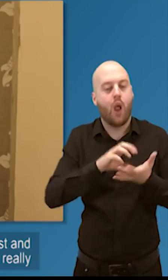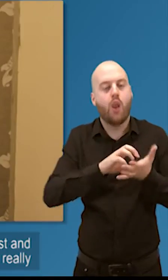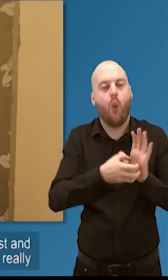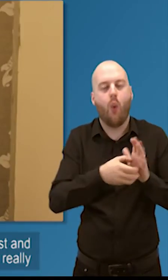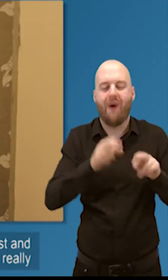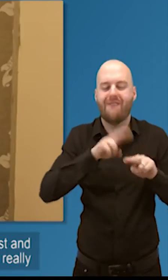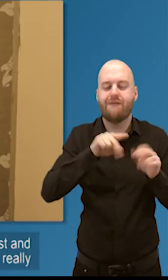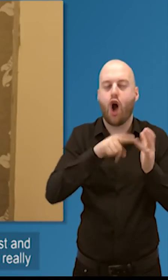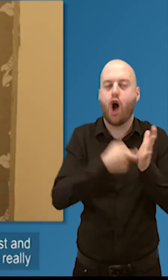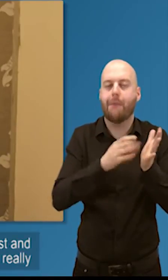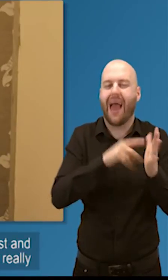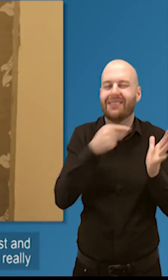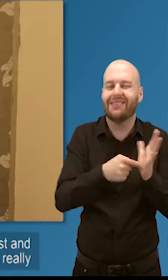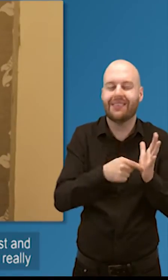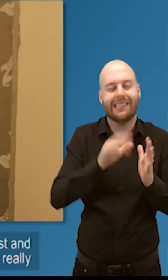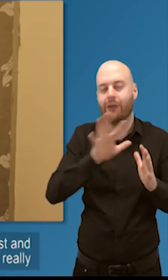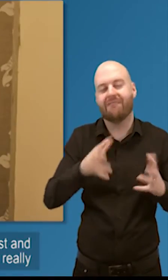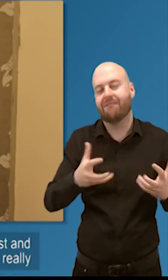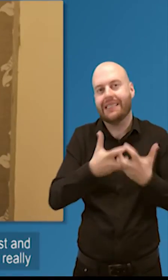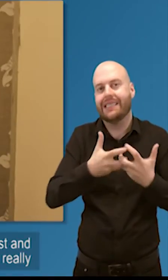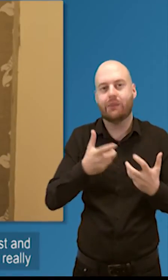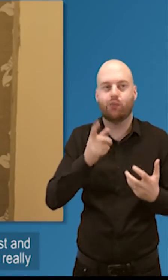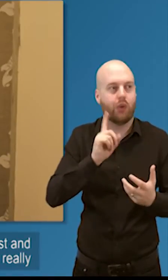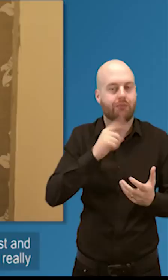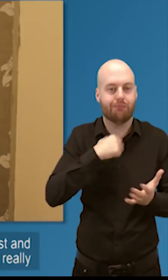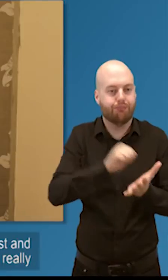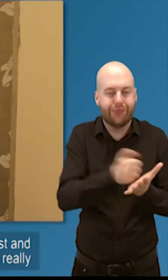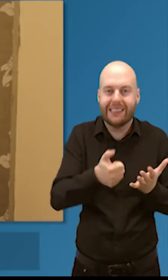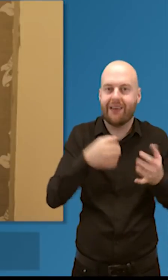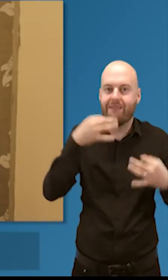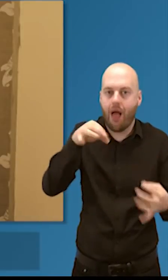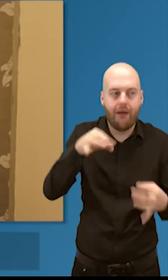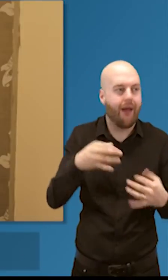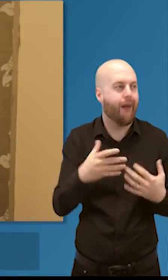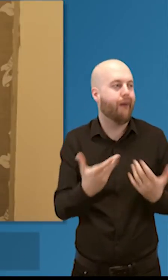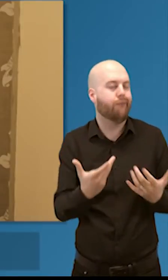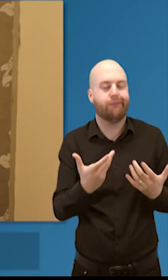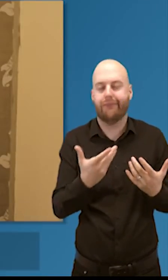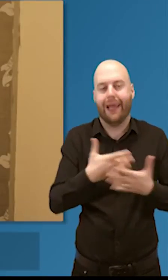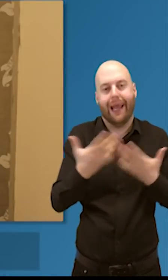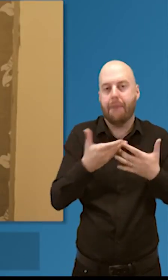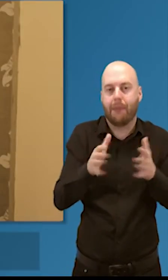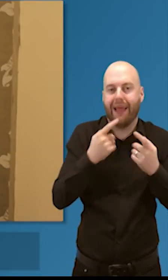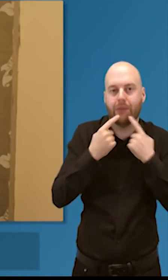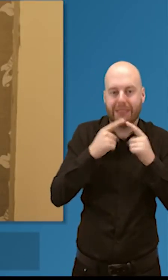downloading it in the past and you want to try it out again please do and we think it's a really good way to build public trust